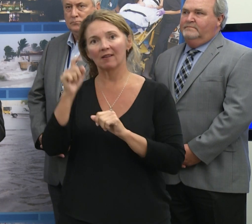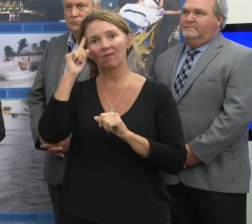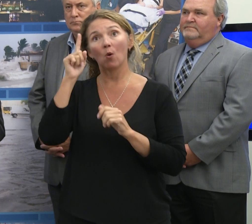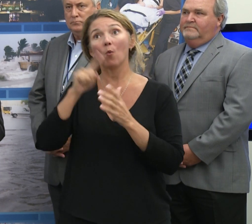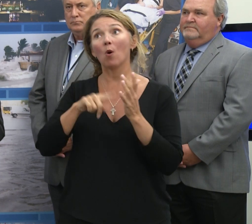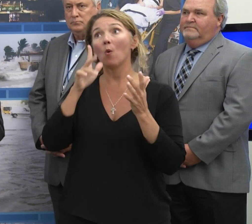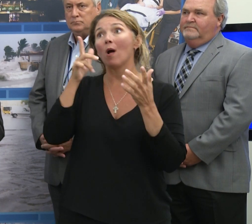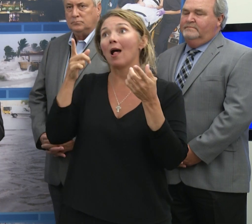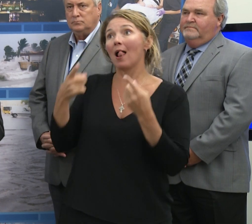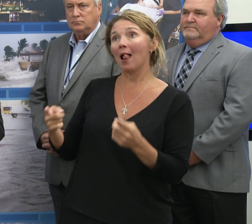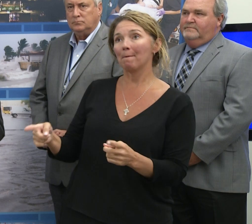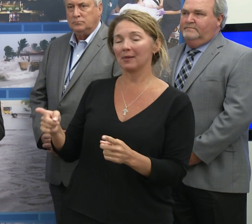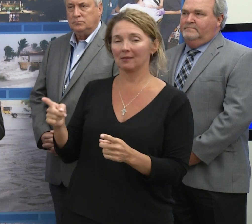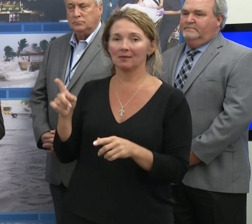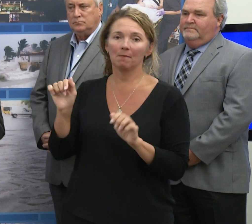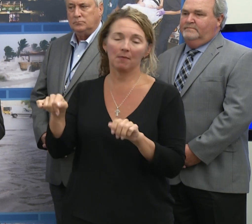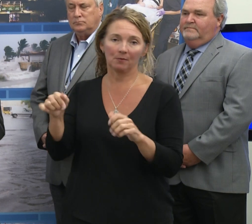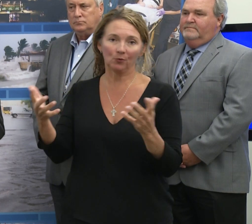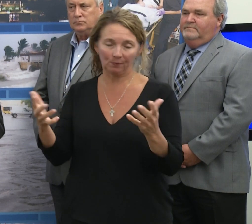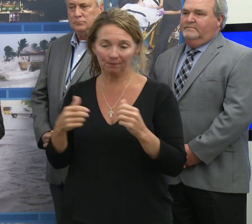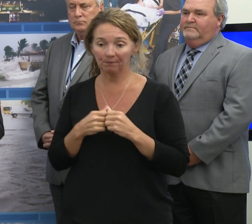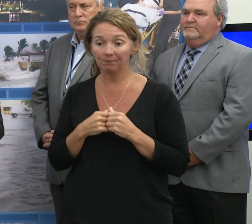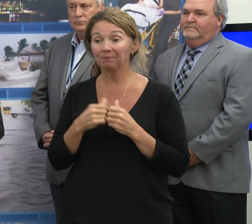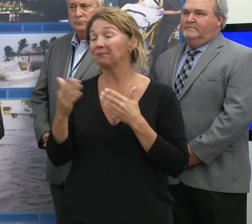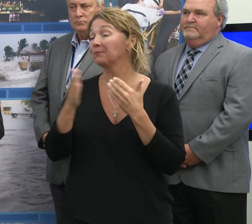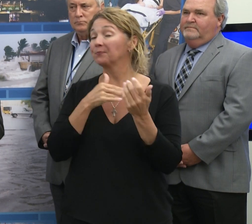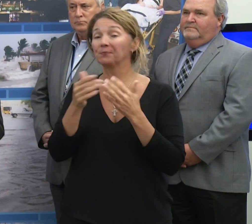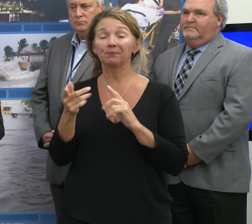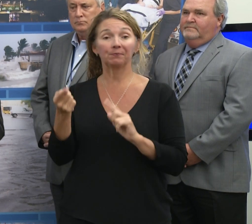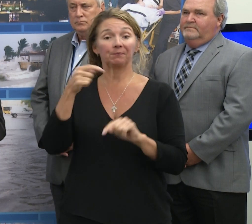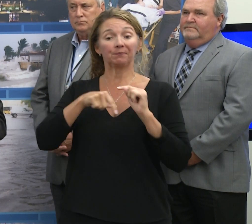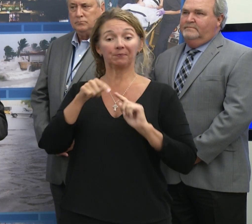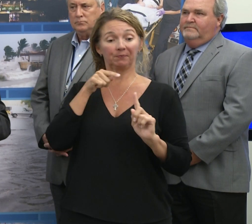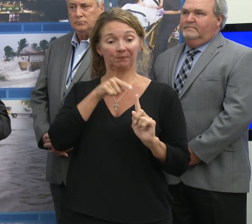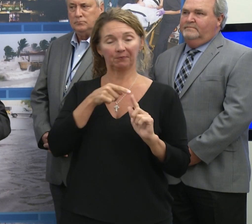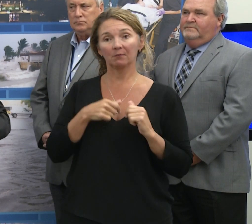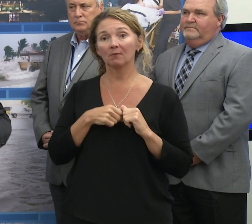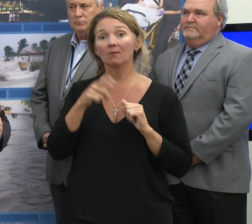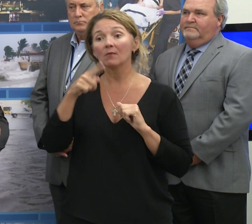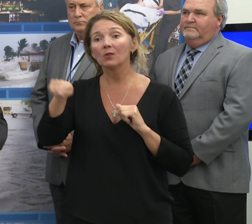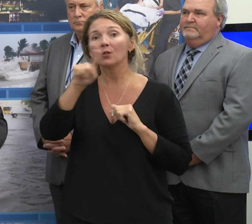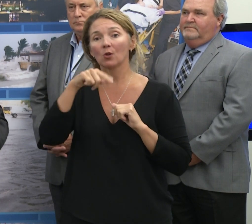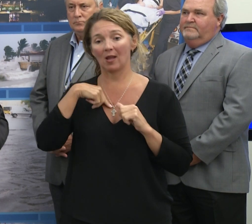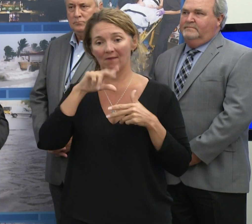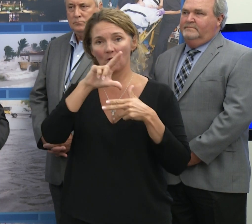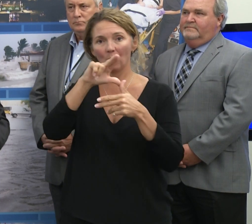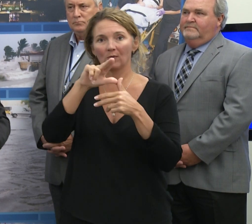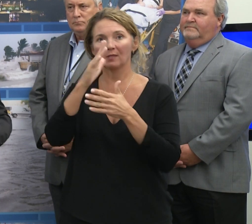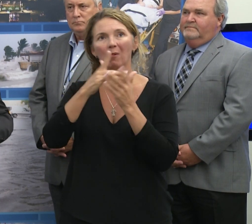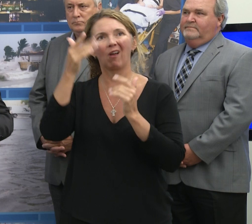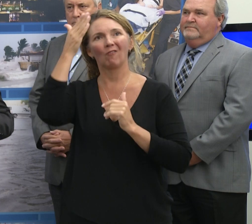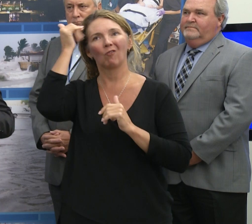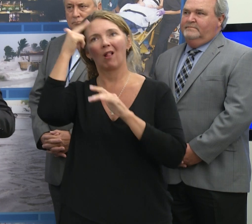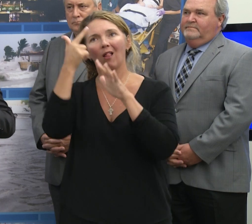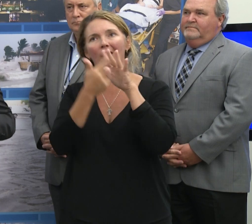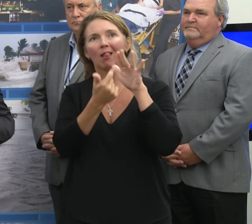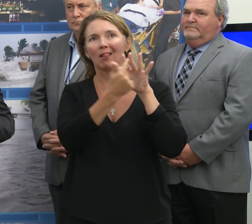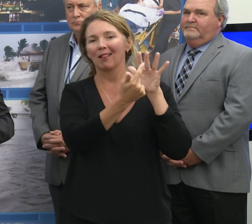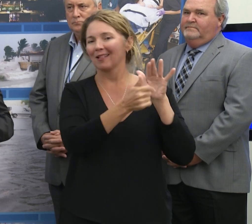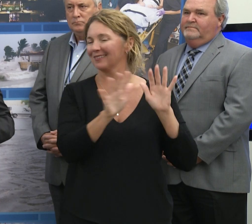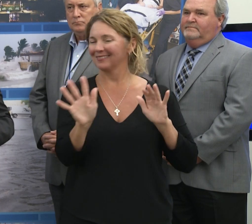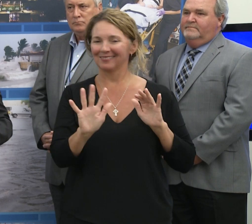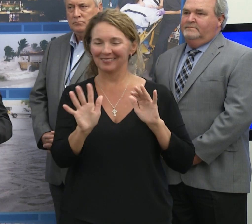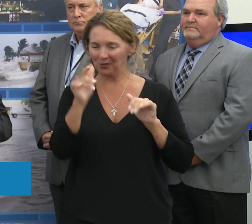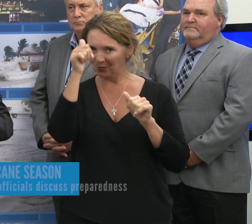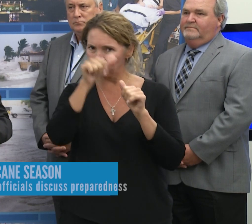what was about to occur. That being said, people have hurricane amnesia. And we